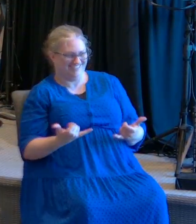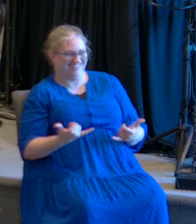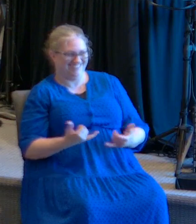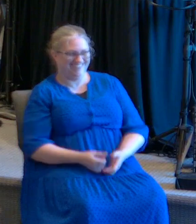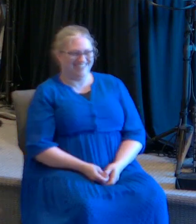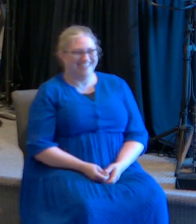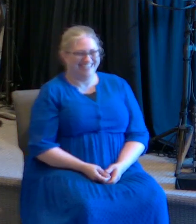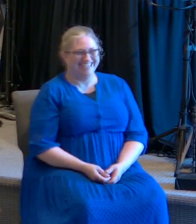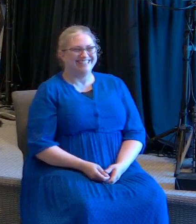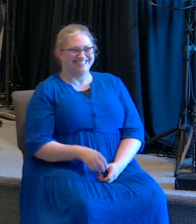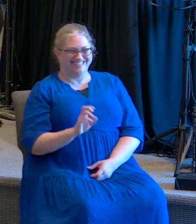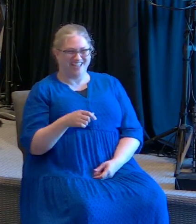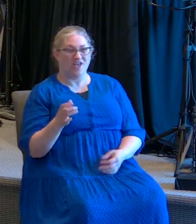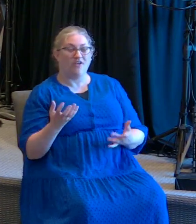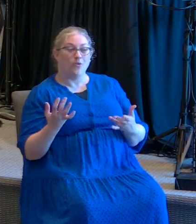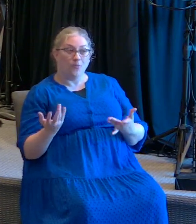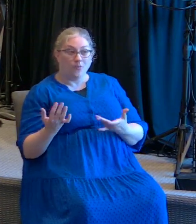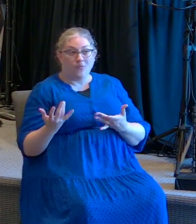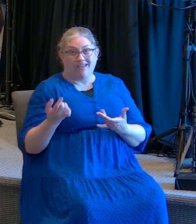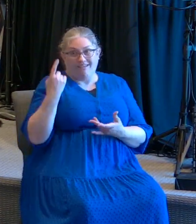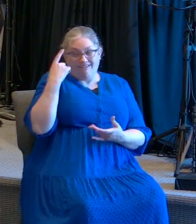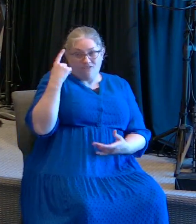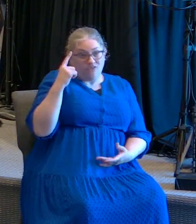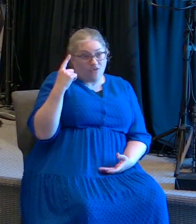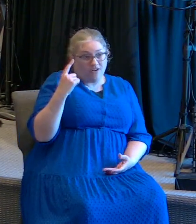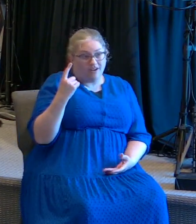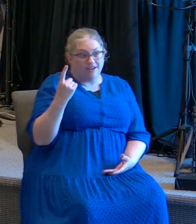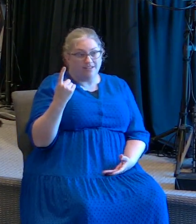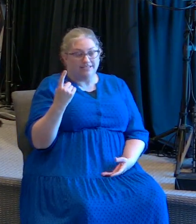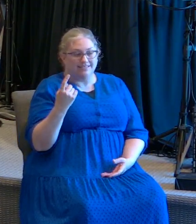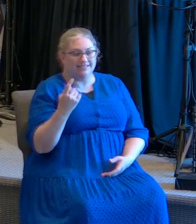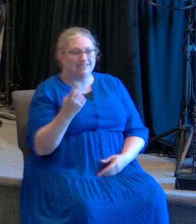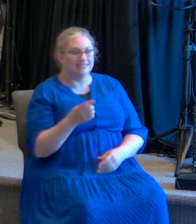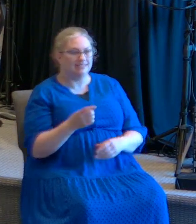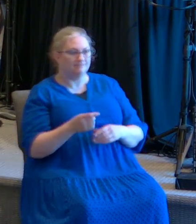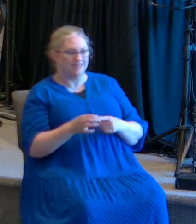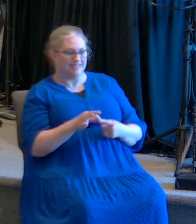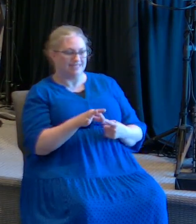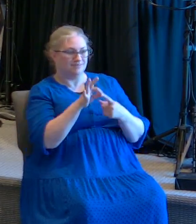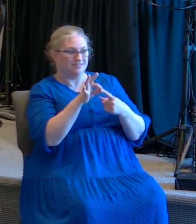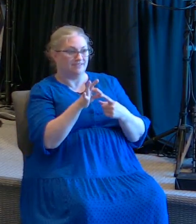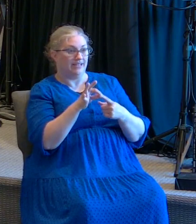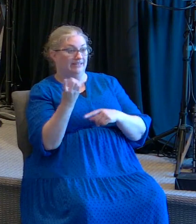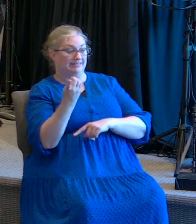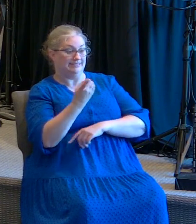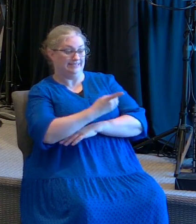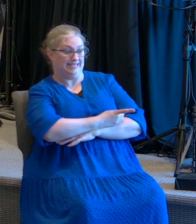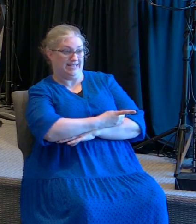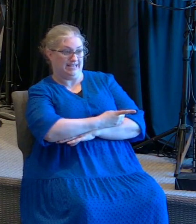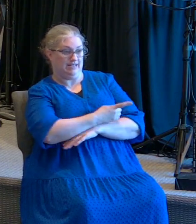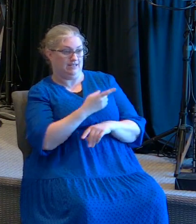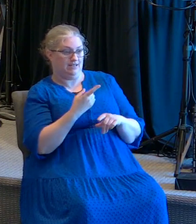But we are simply waiting for a date from Brother Scott so that he can preach our first Spanish service.